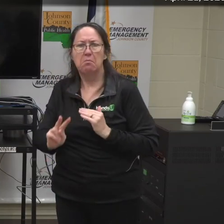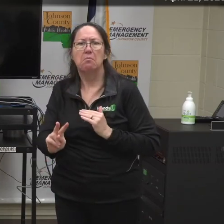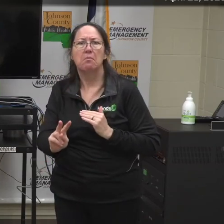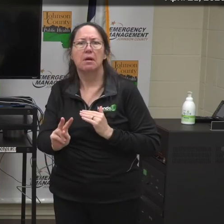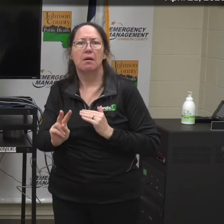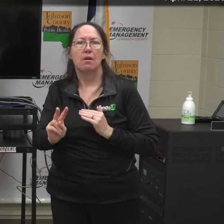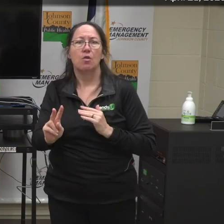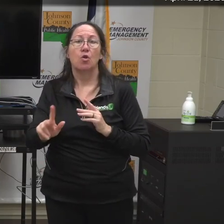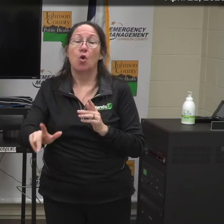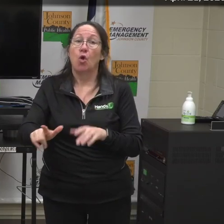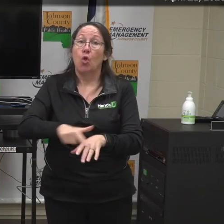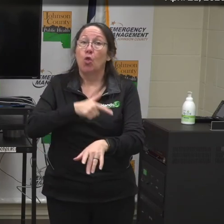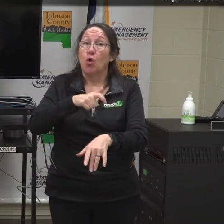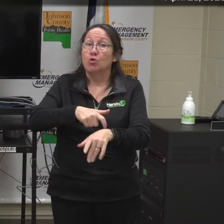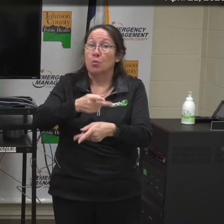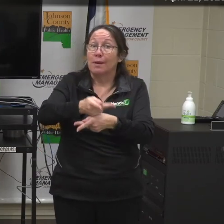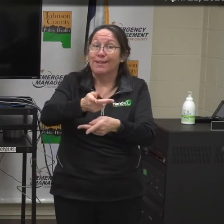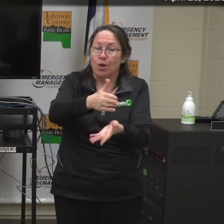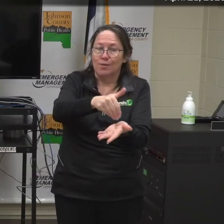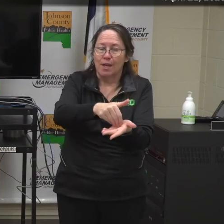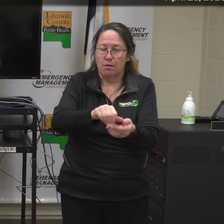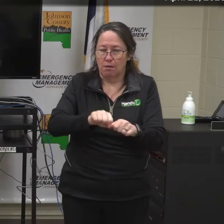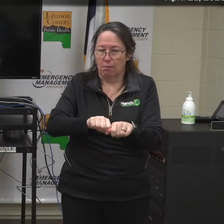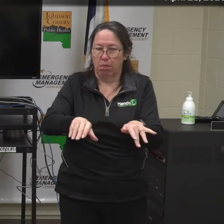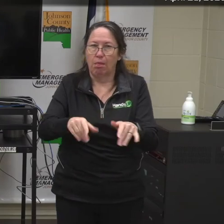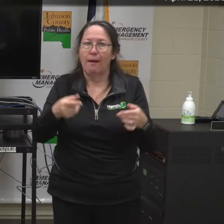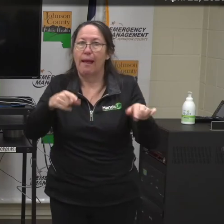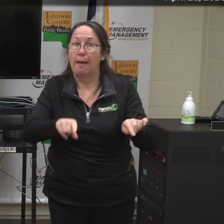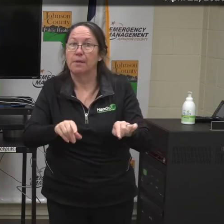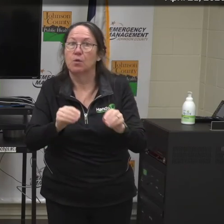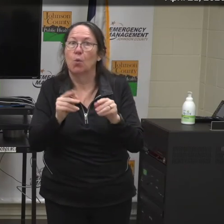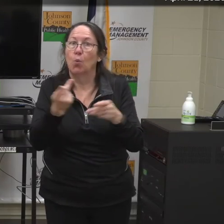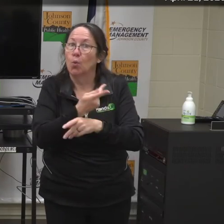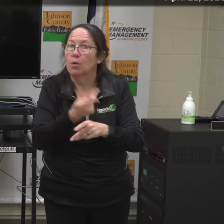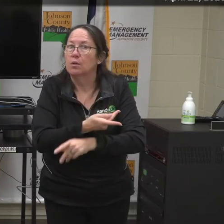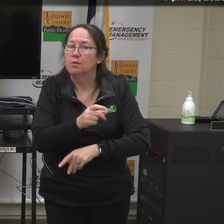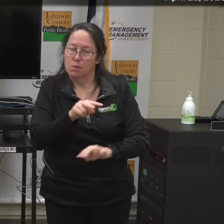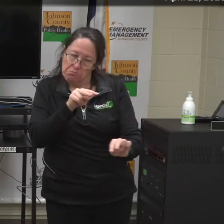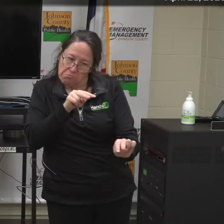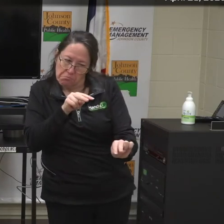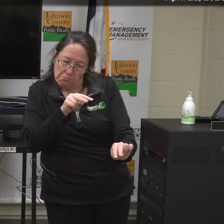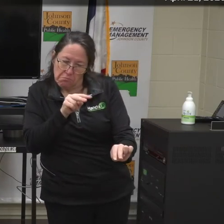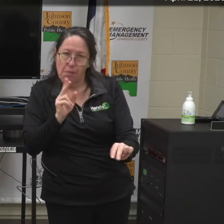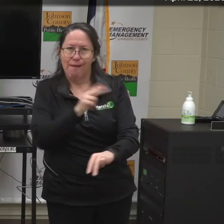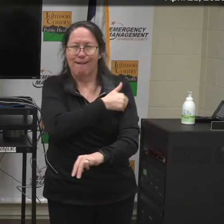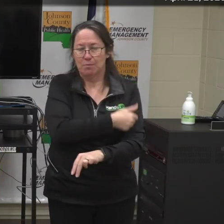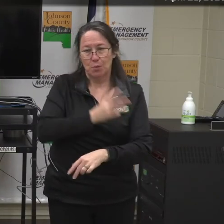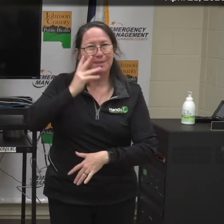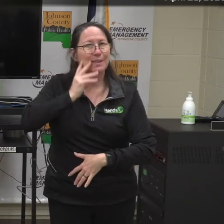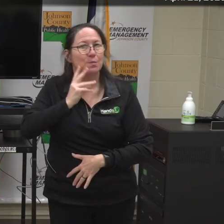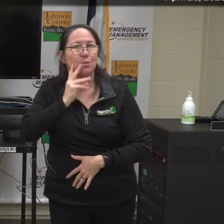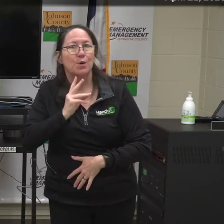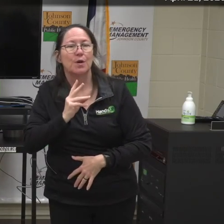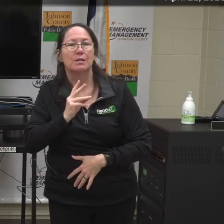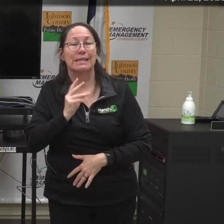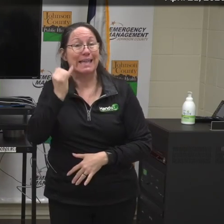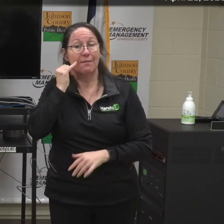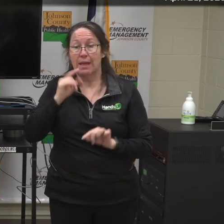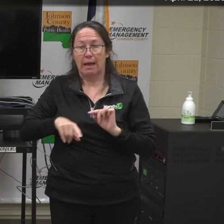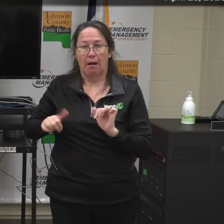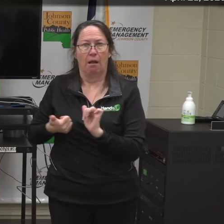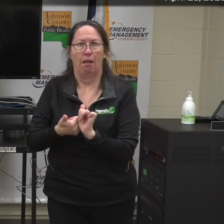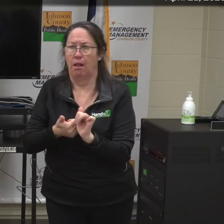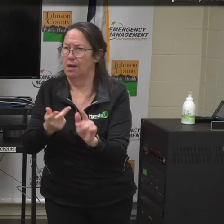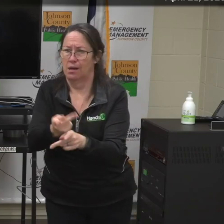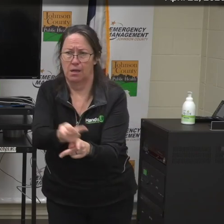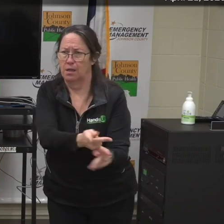those long-term care centers and if we're having outbreaks in those or not, and what's going on in our hospitals if they're unable to keep up